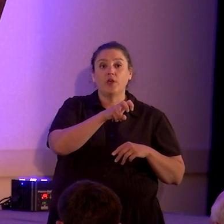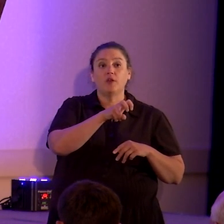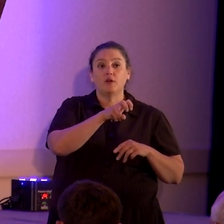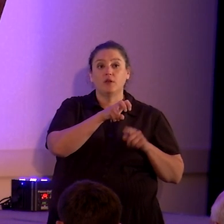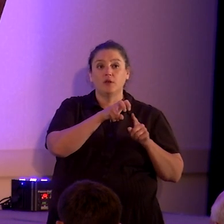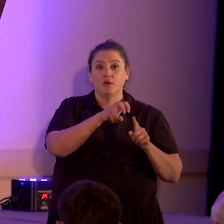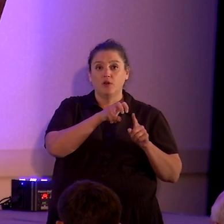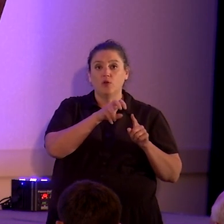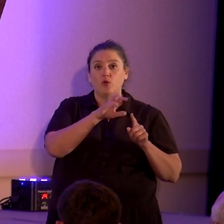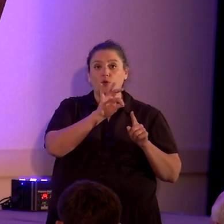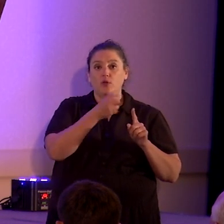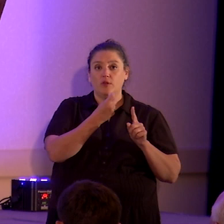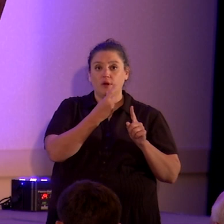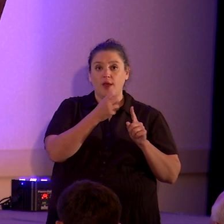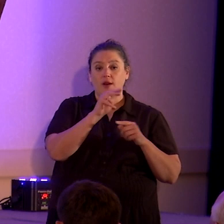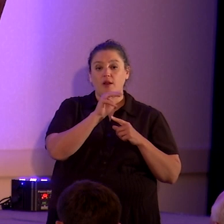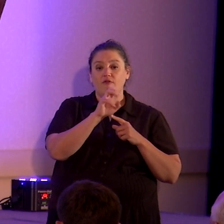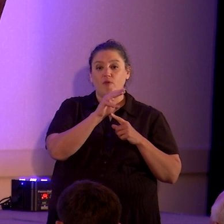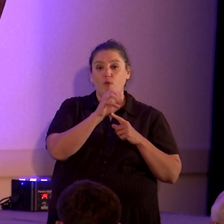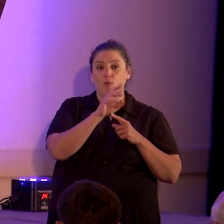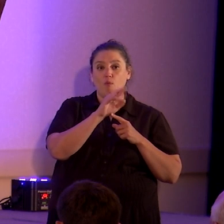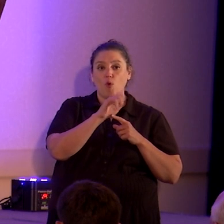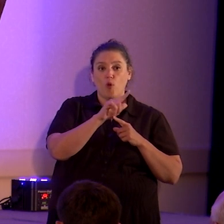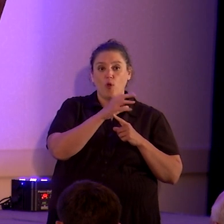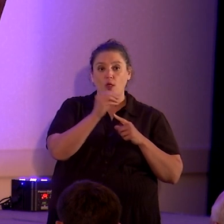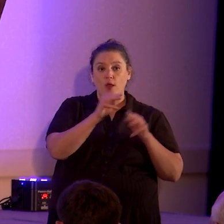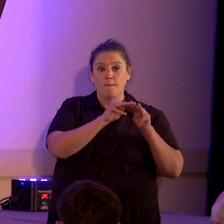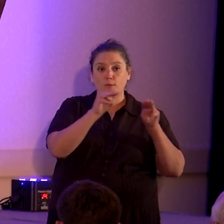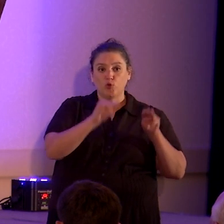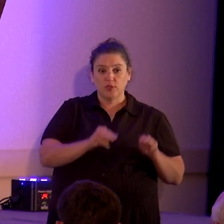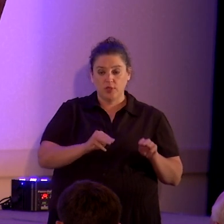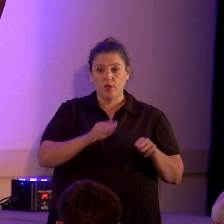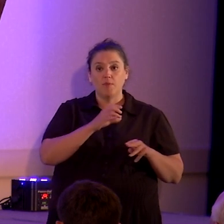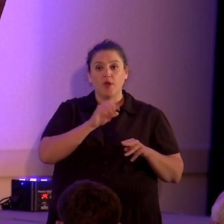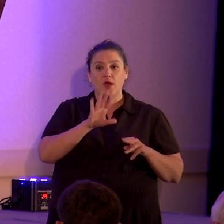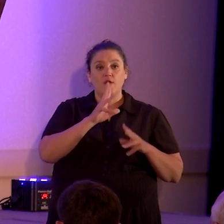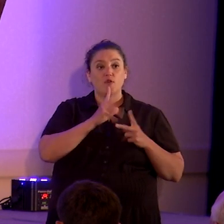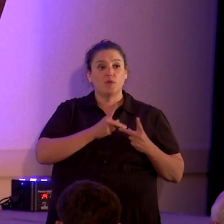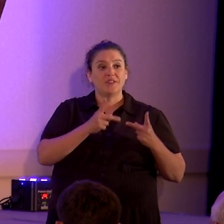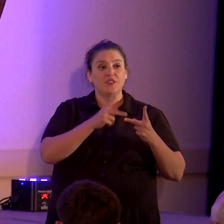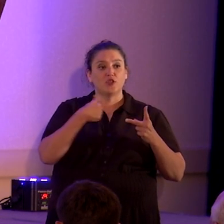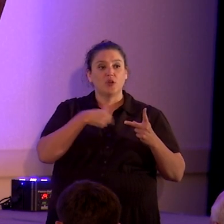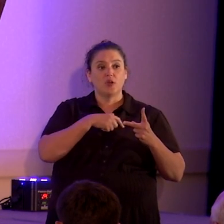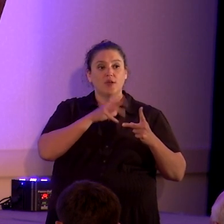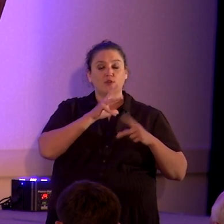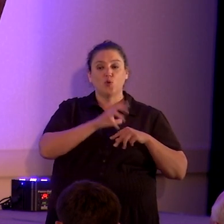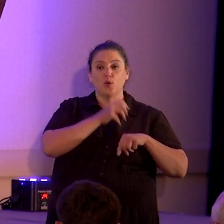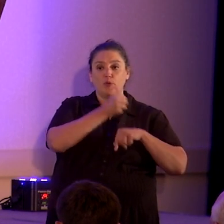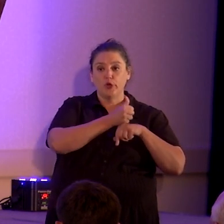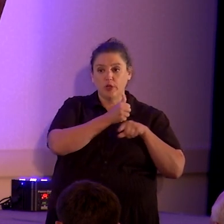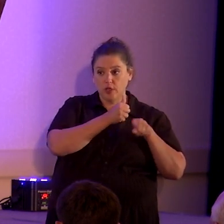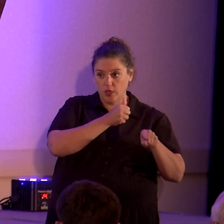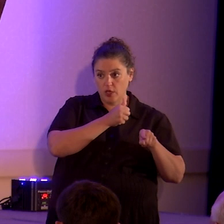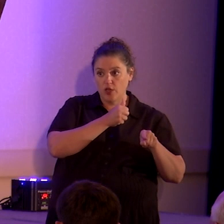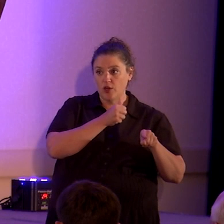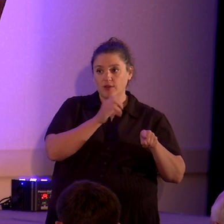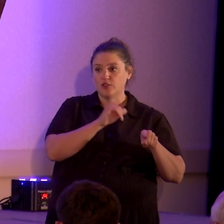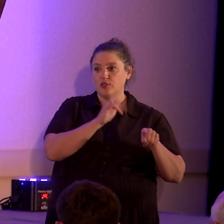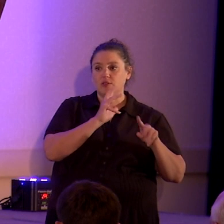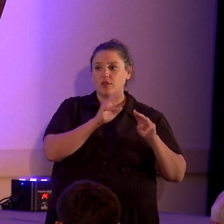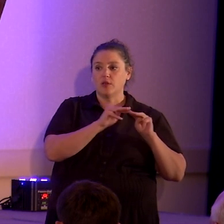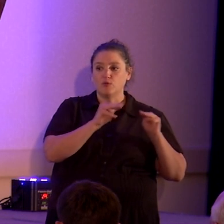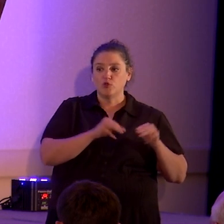the 9-11 Memorial and Museum. And they took the position that this is just a museum piece, like